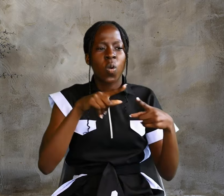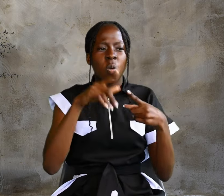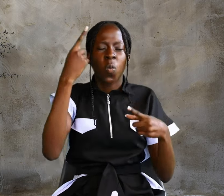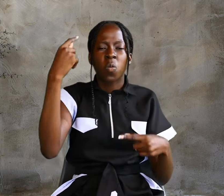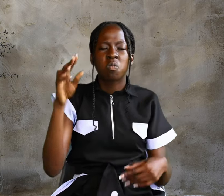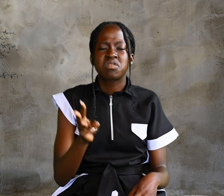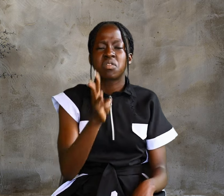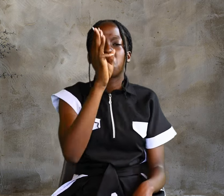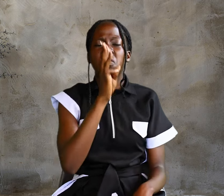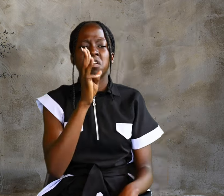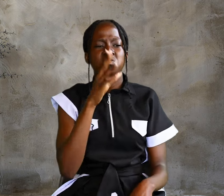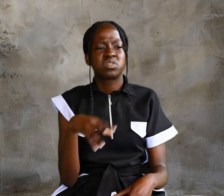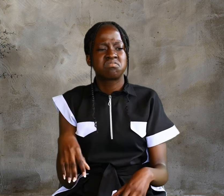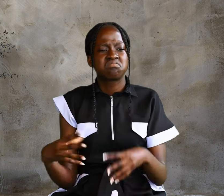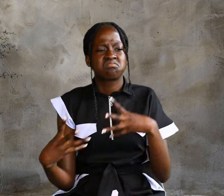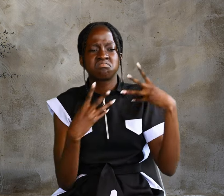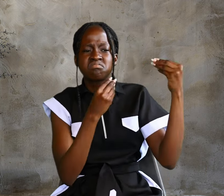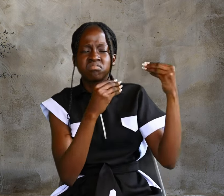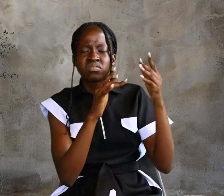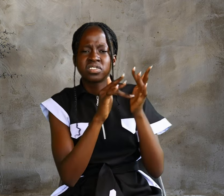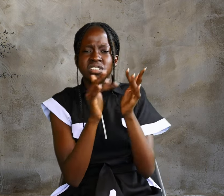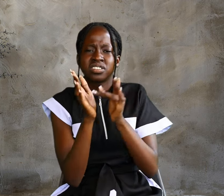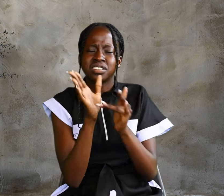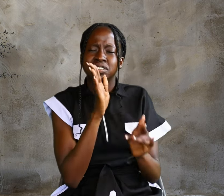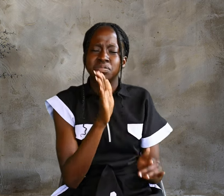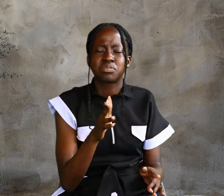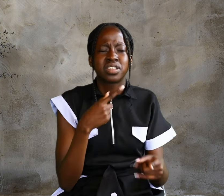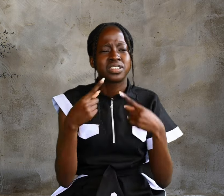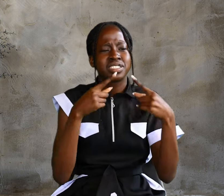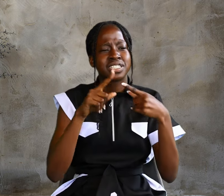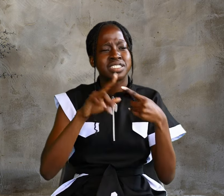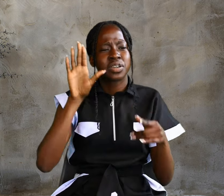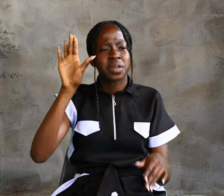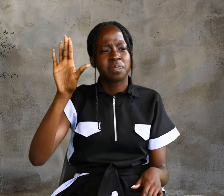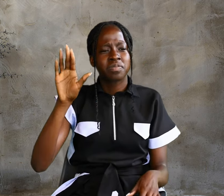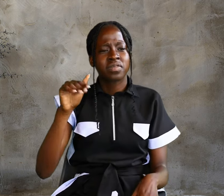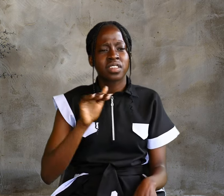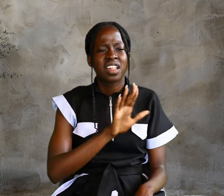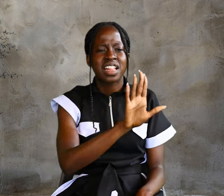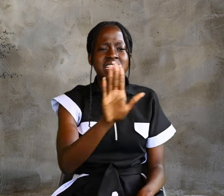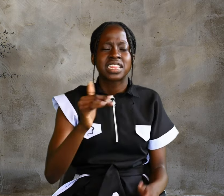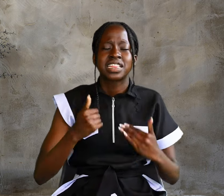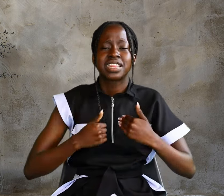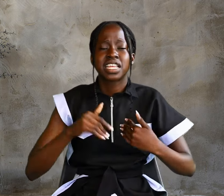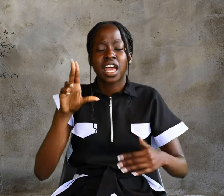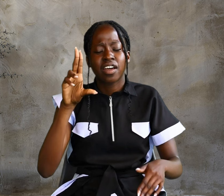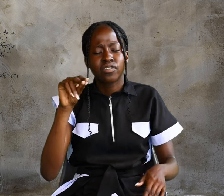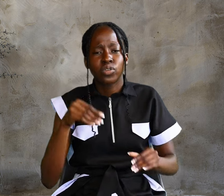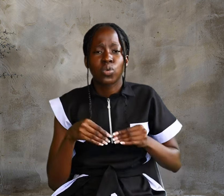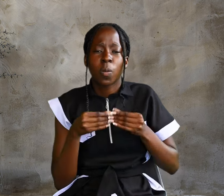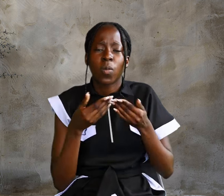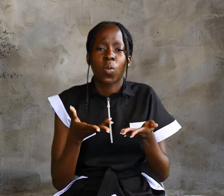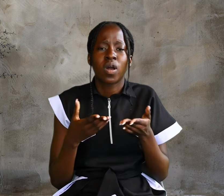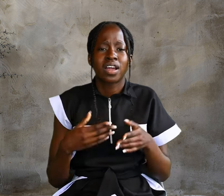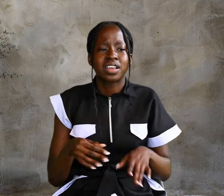When the wine was gone, Jesus' mother said to him, They have no more wine.